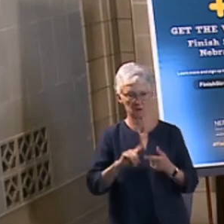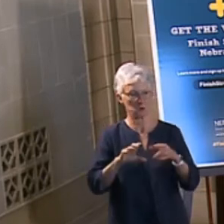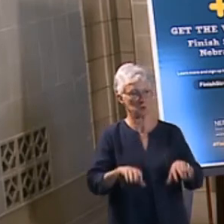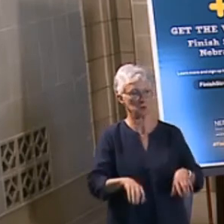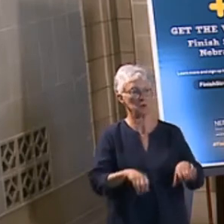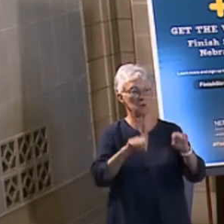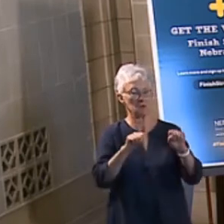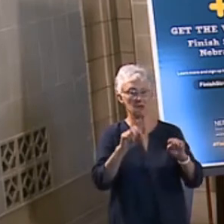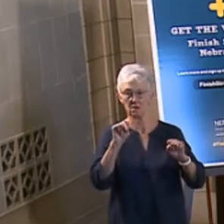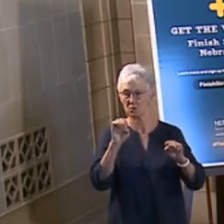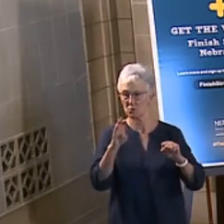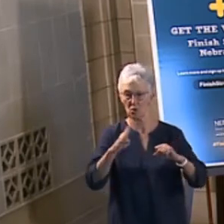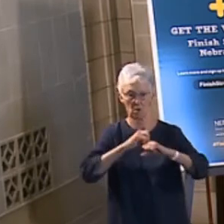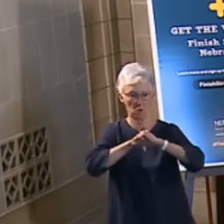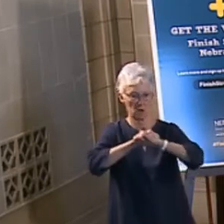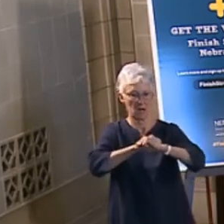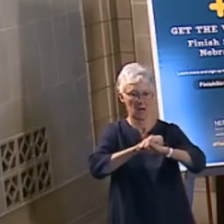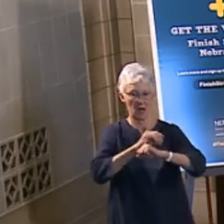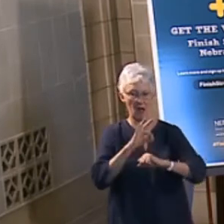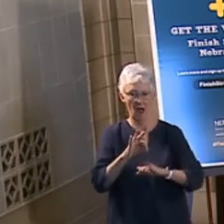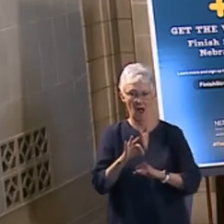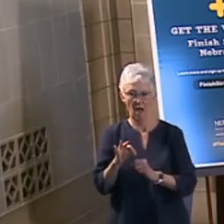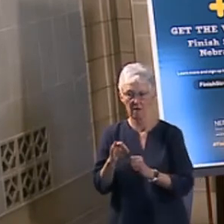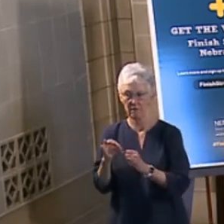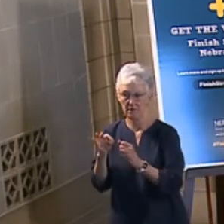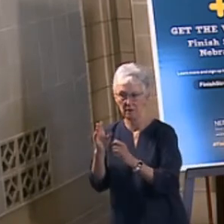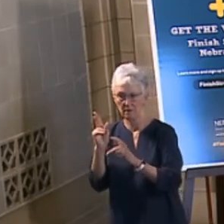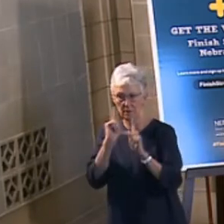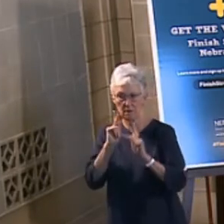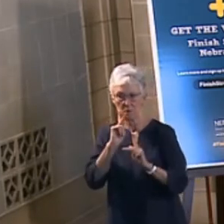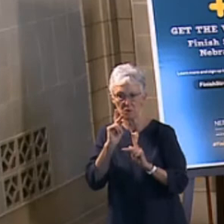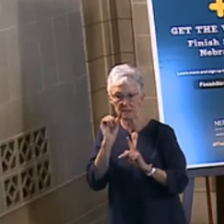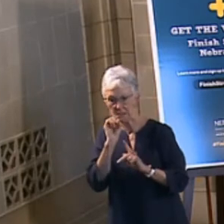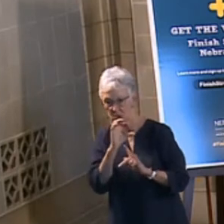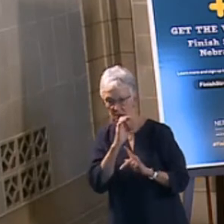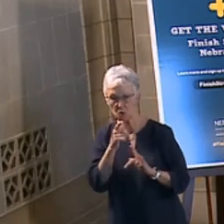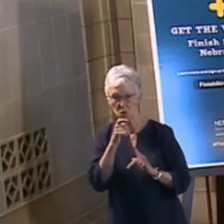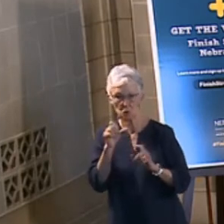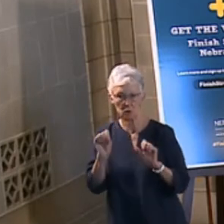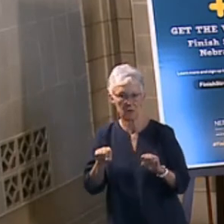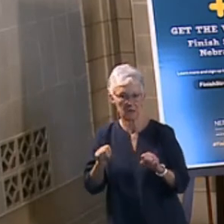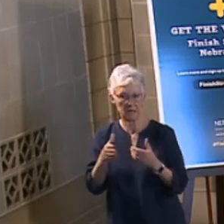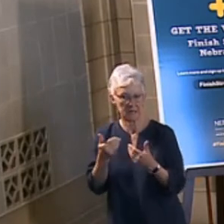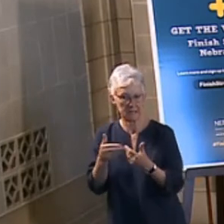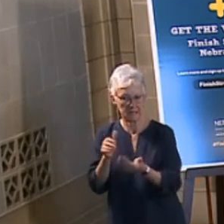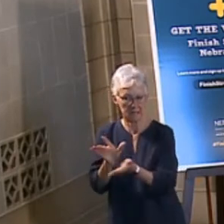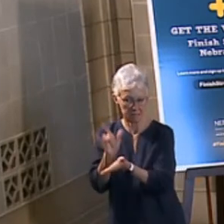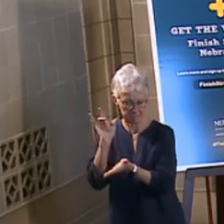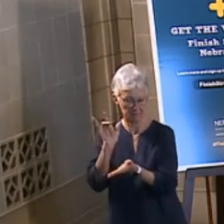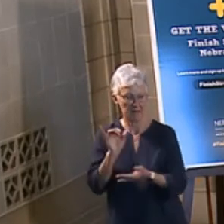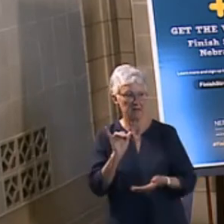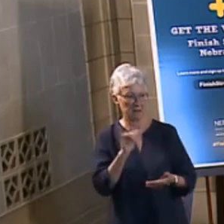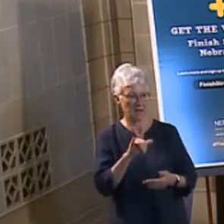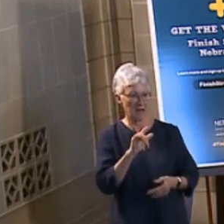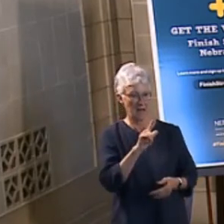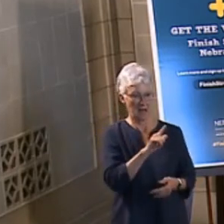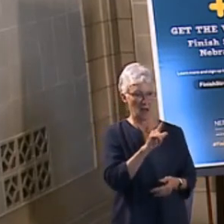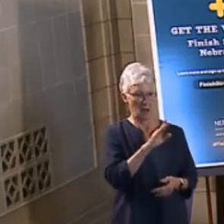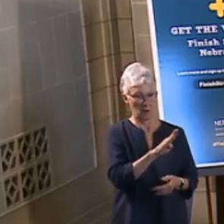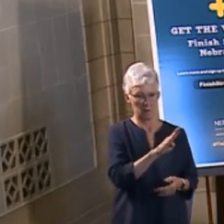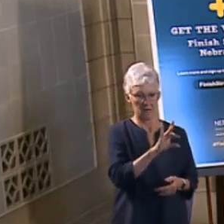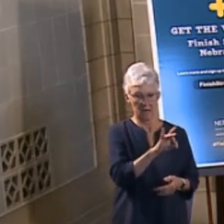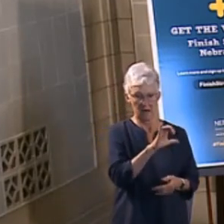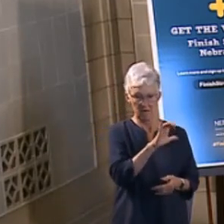Protection of Vulnerable Adults from Financial Exploitation Act. This bill was a companion to LB 853,